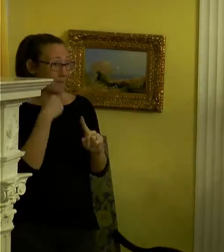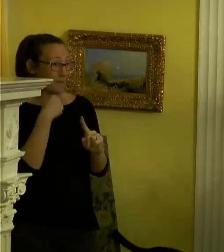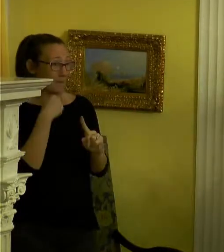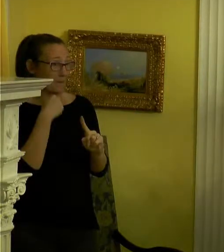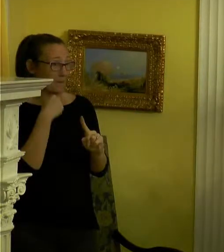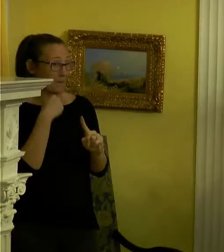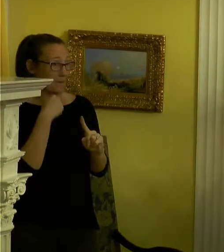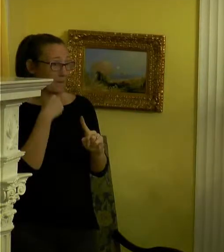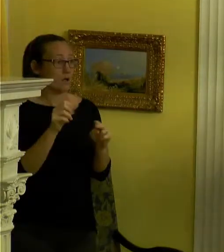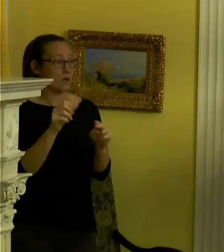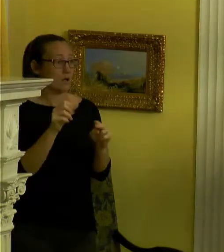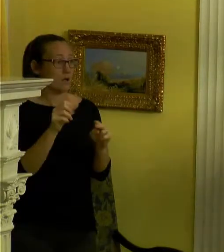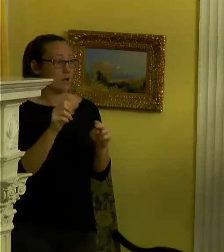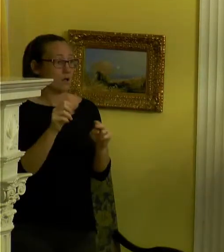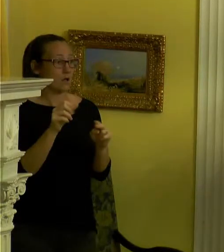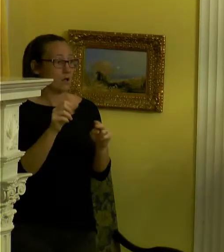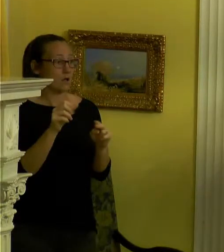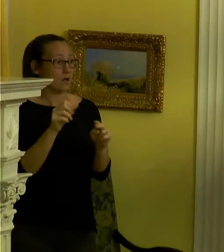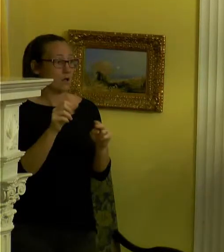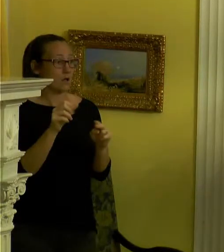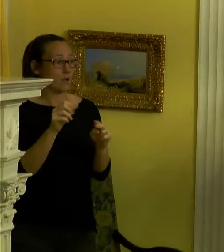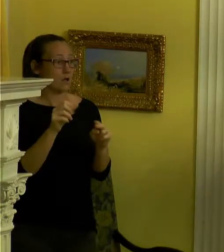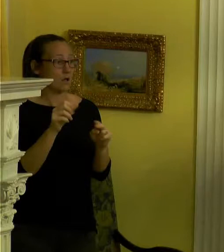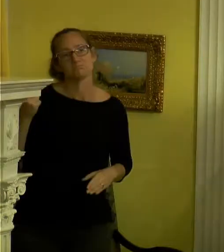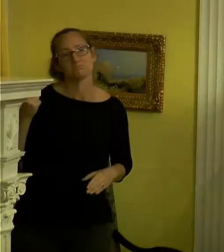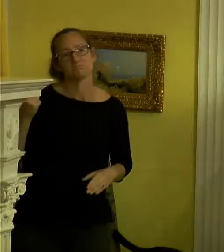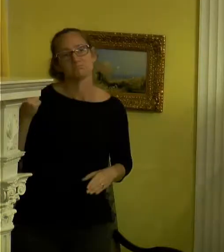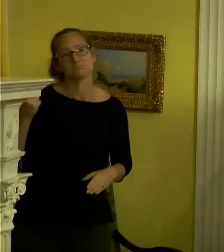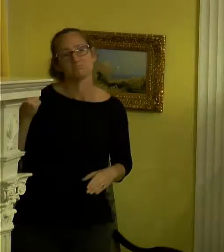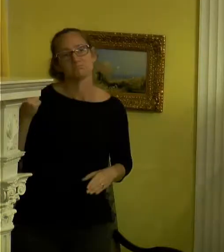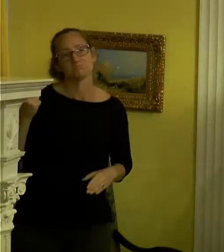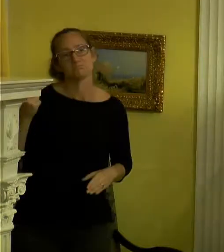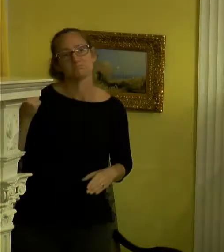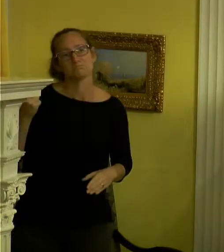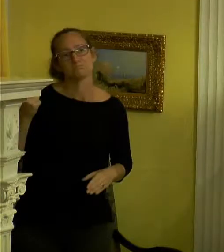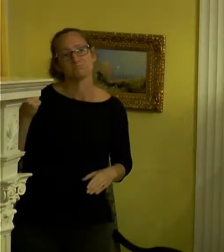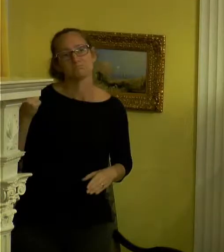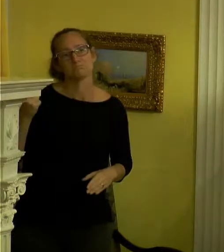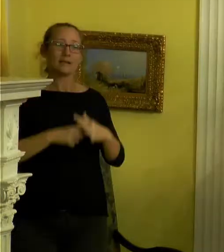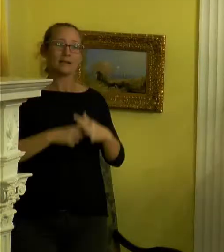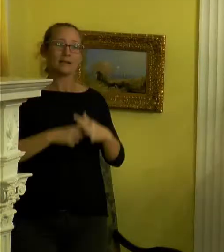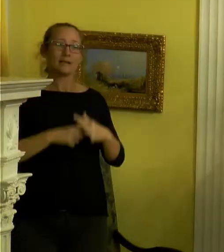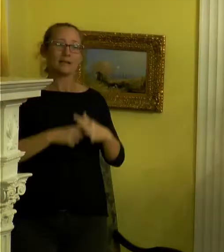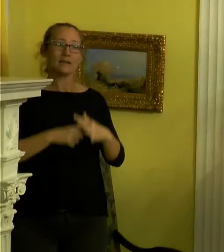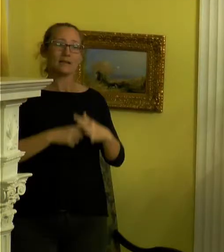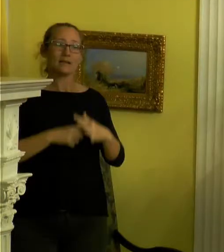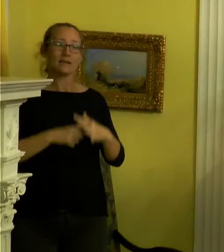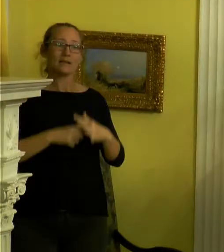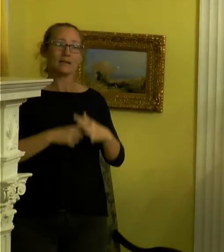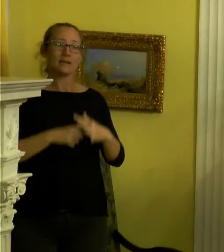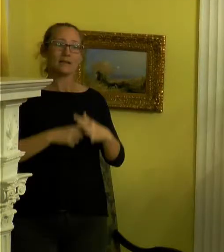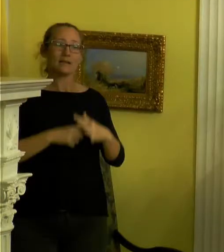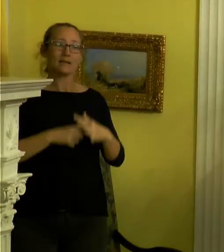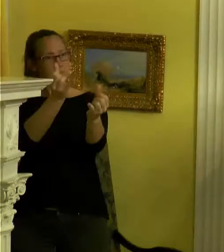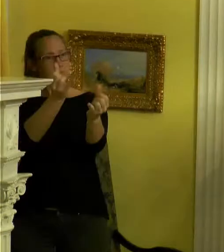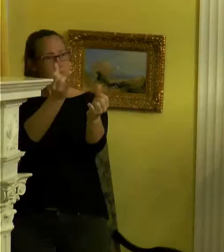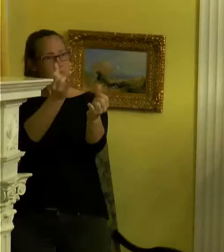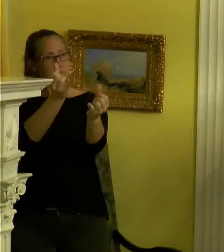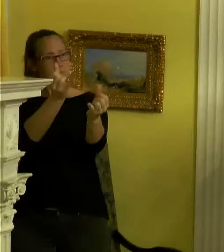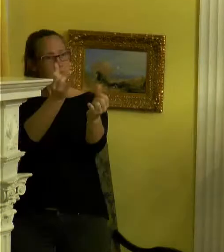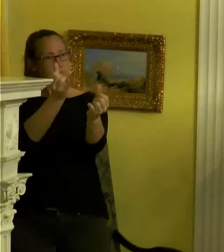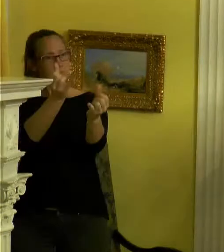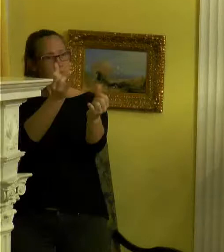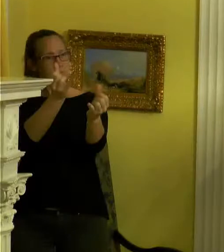it away from somebody else. It's about initiating it with someone who looks like me and having that